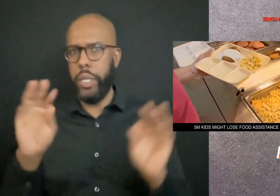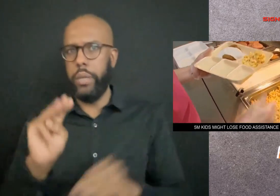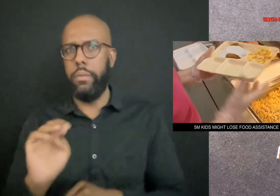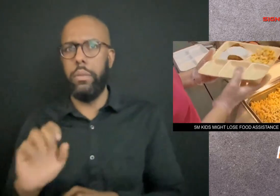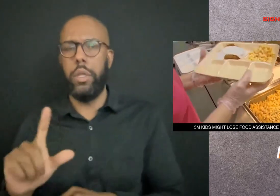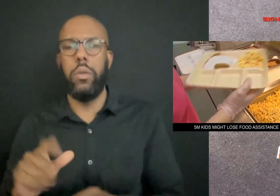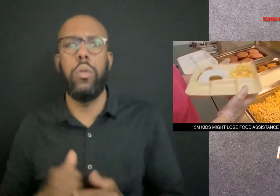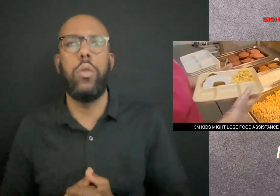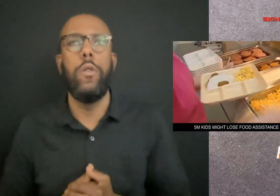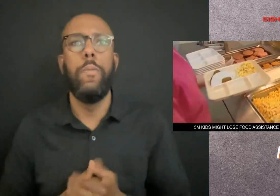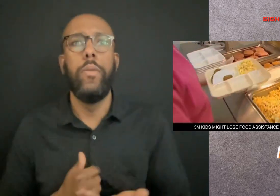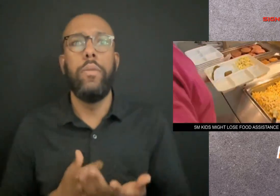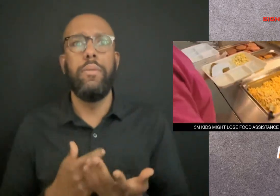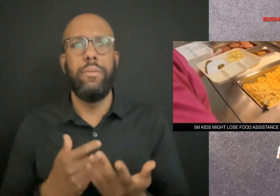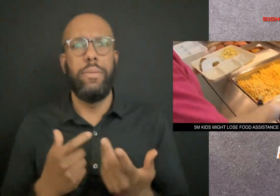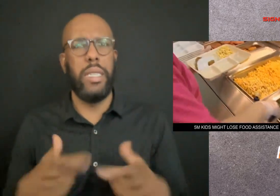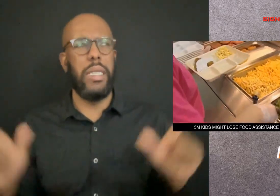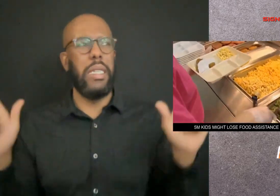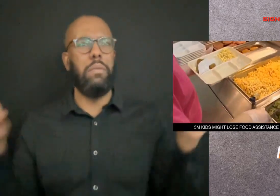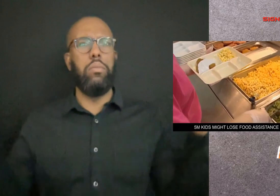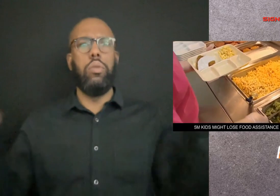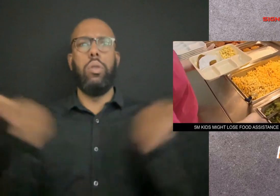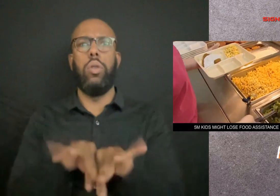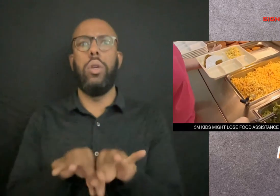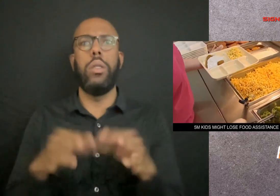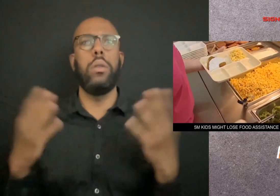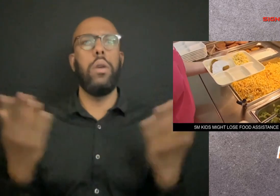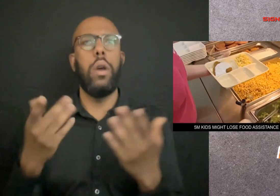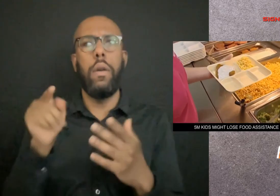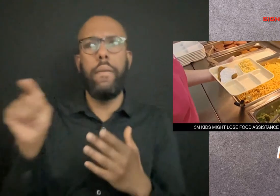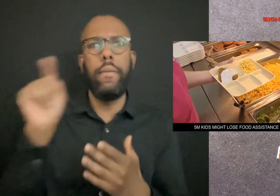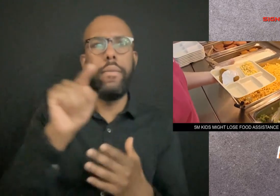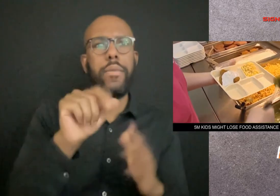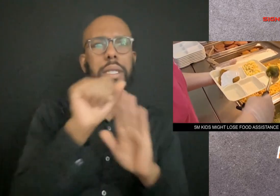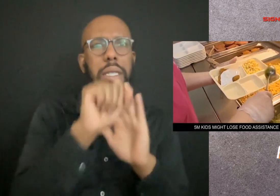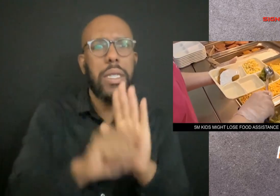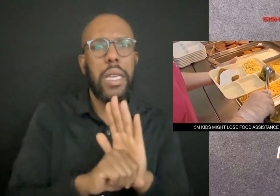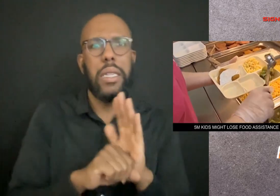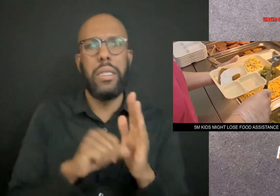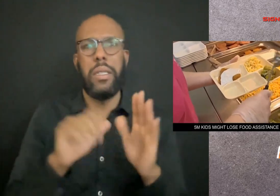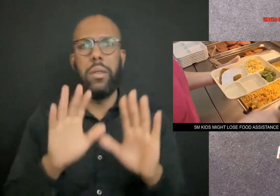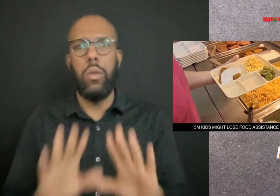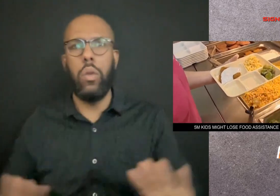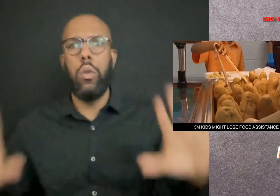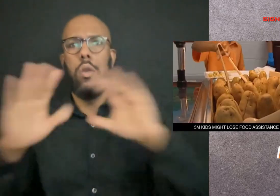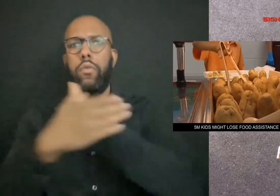The vast majority of states in the country are participating in the program this summer.